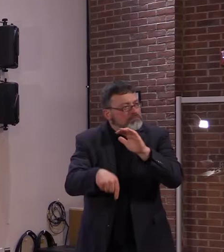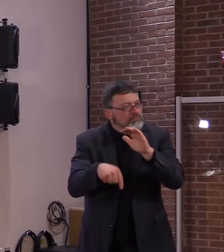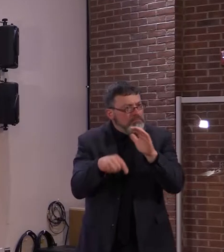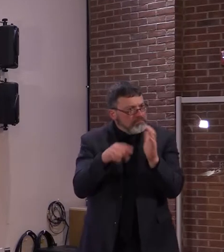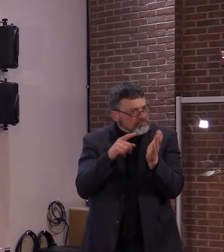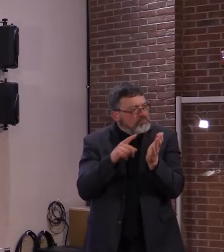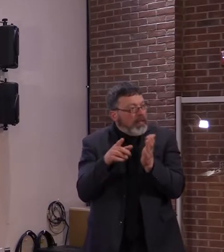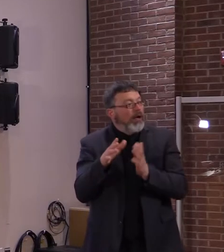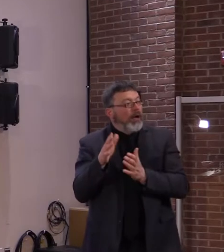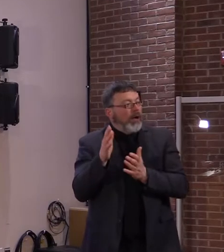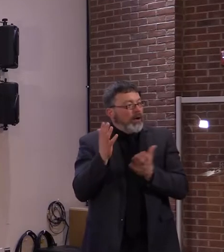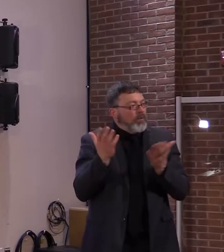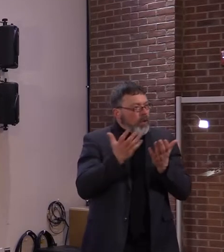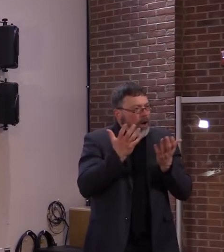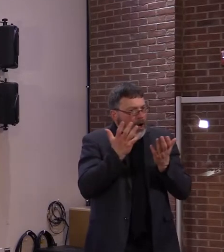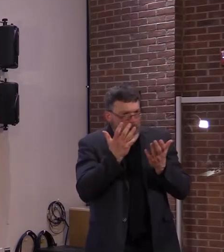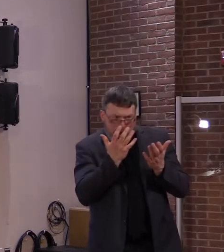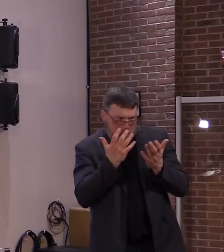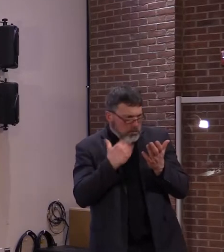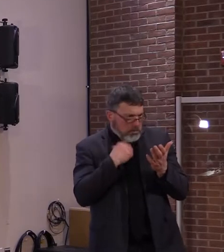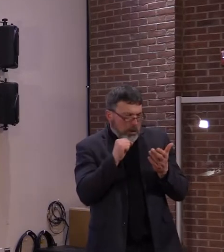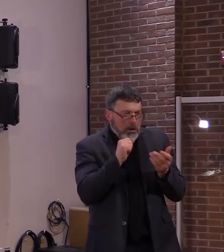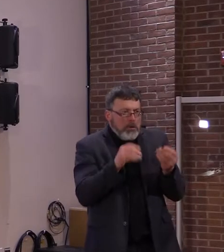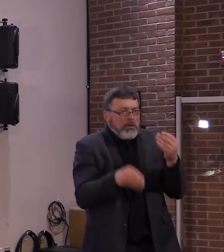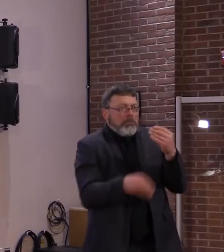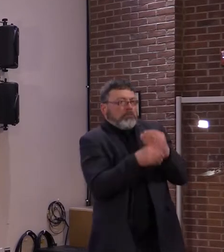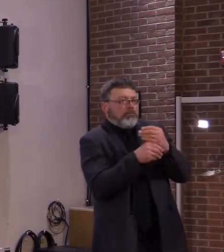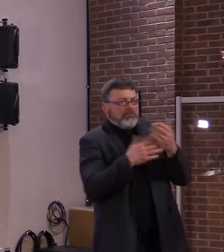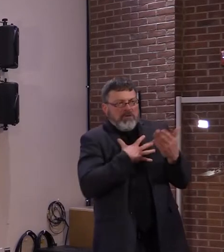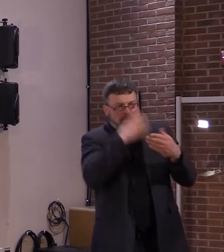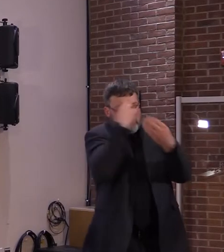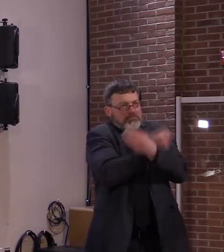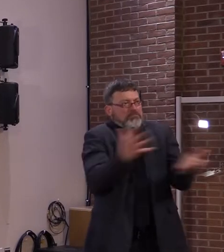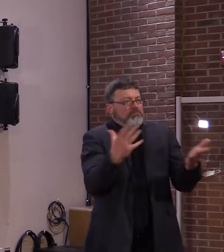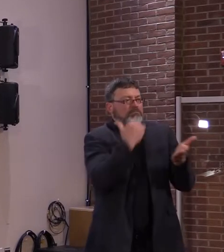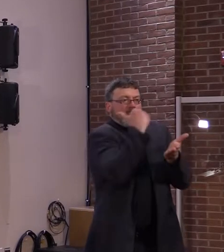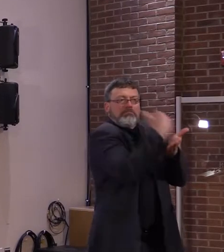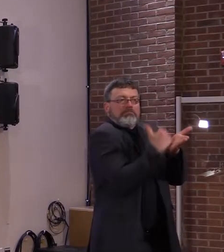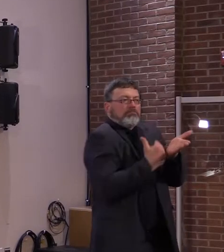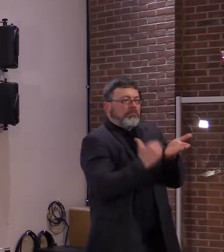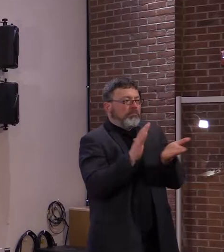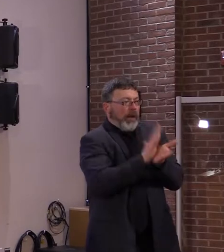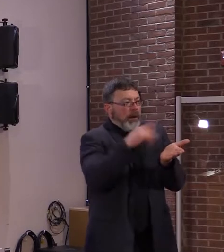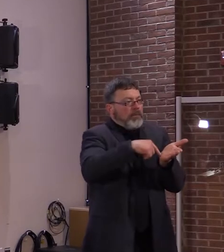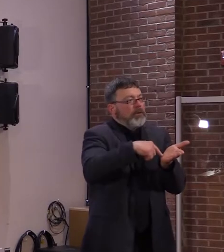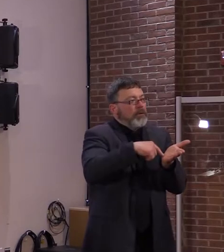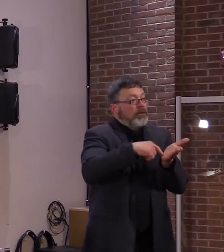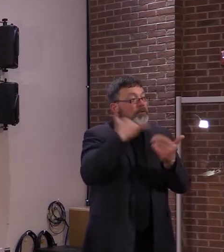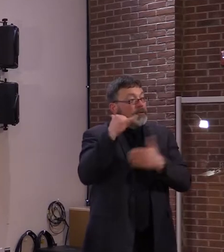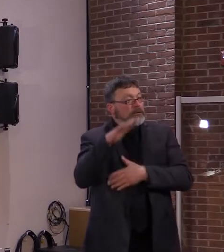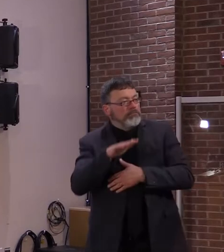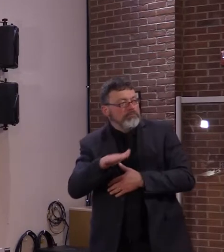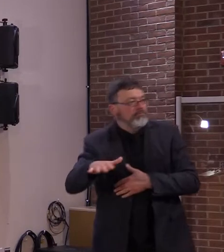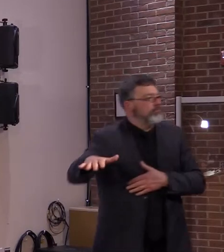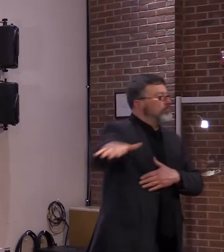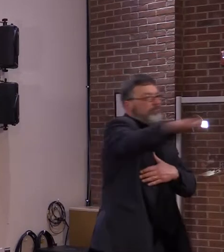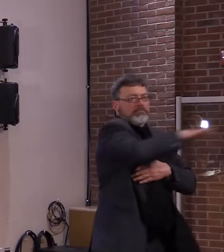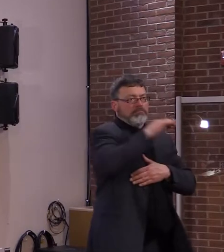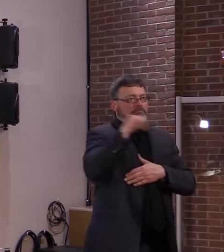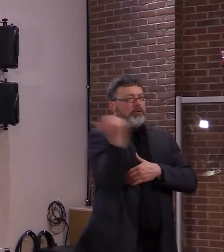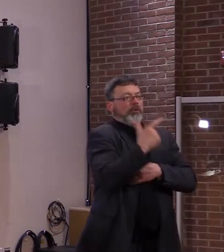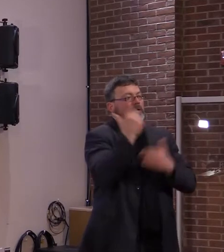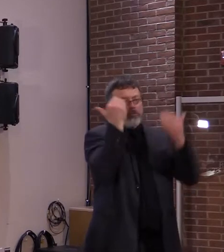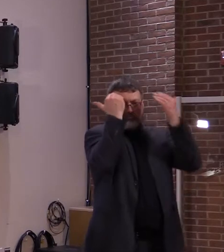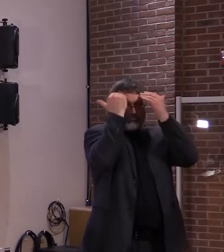clinicians, so they could manage and recognize these events, which require unique treatment. At